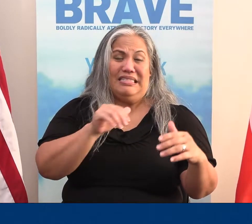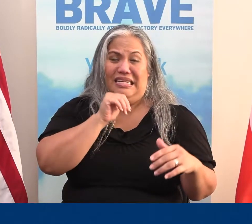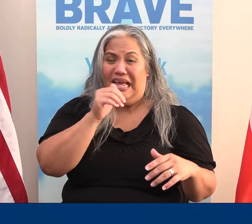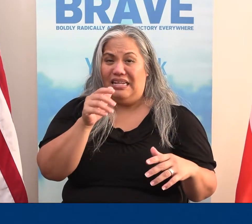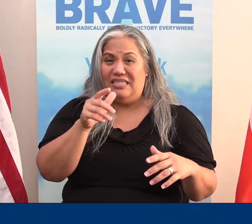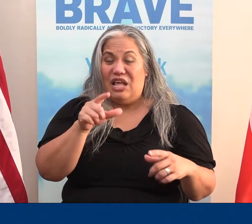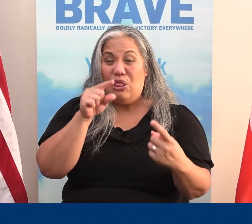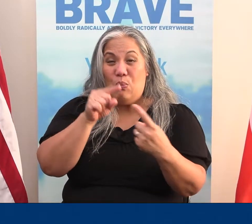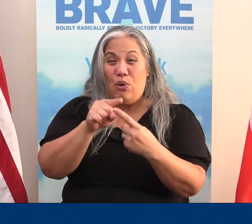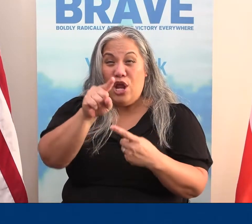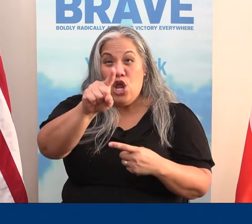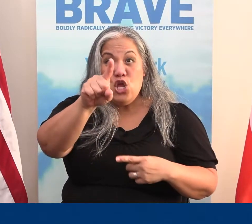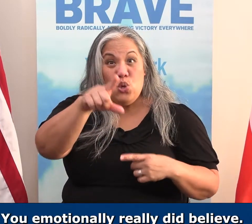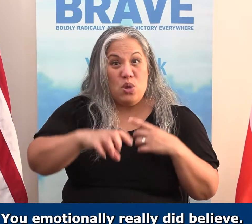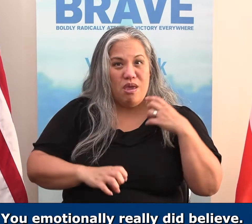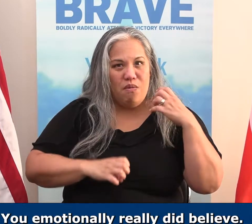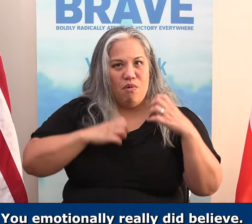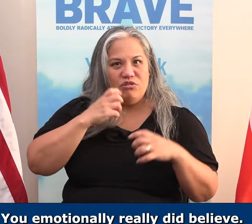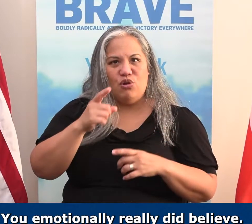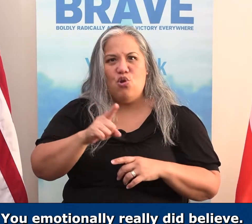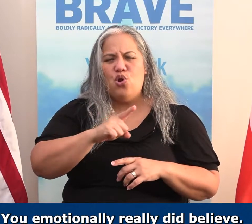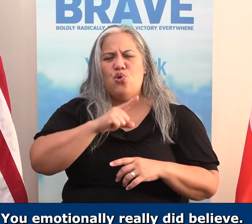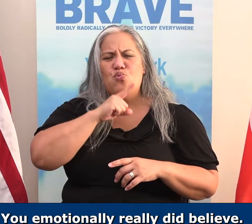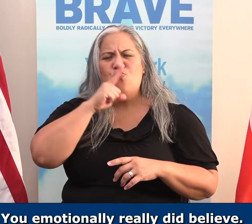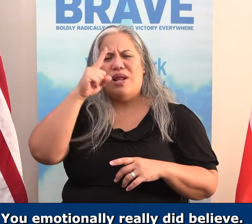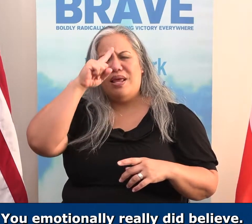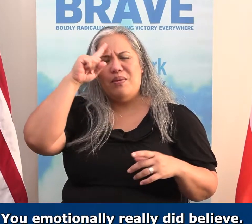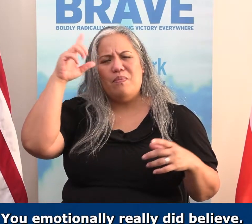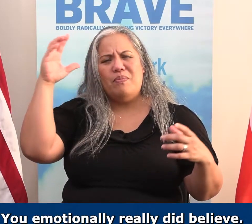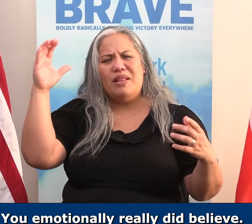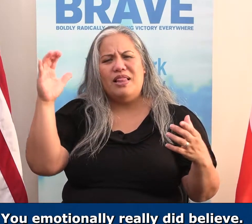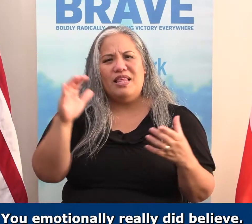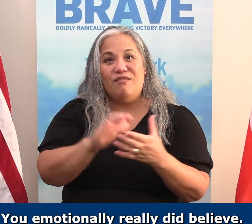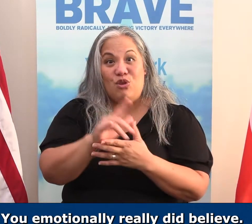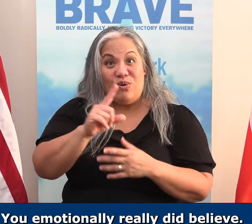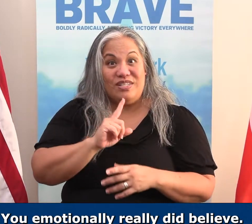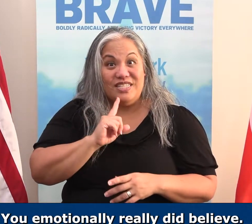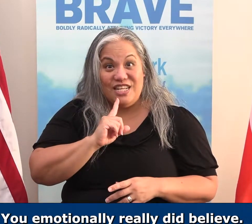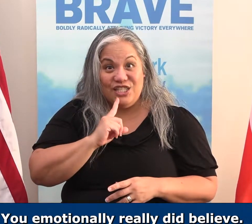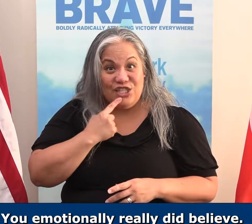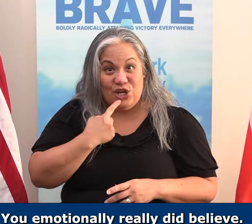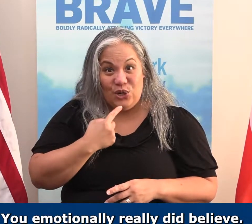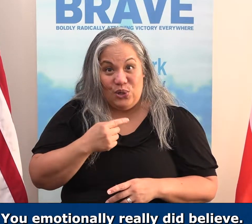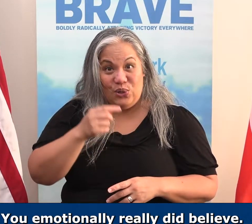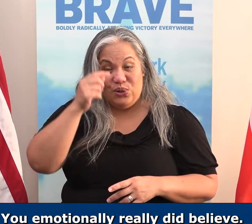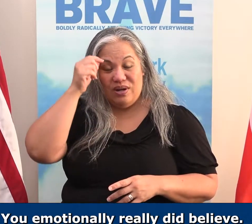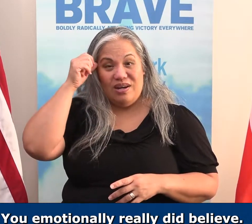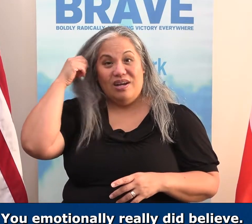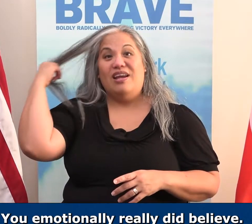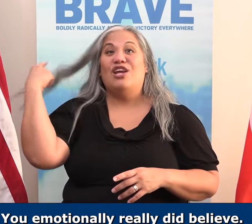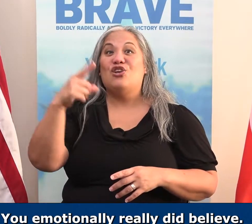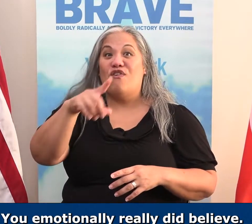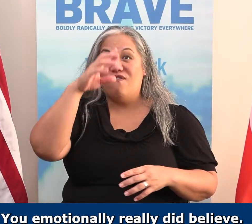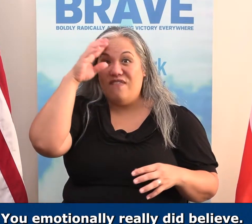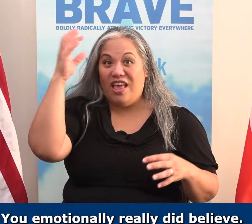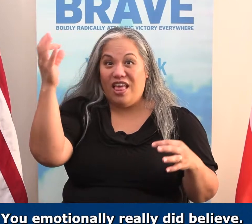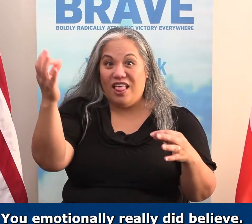Here's the point. You emotionally really did believe, you were very sincere in your